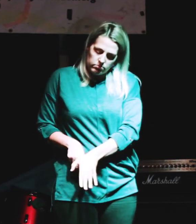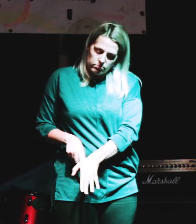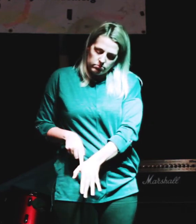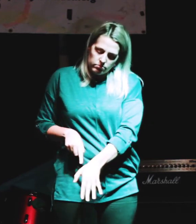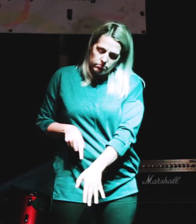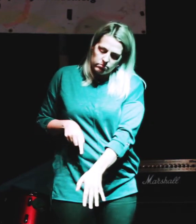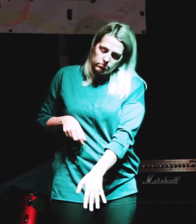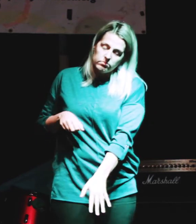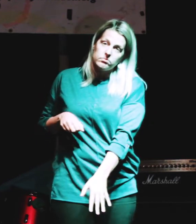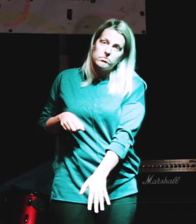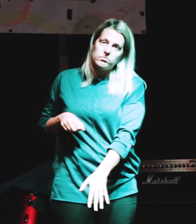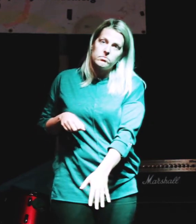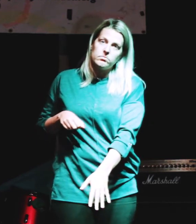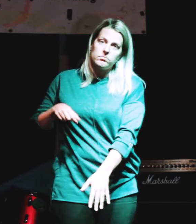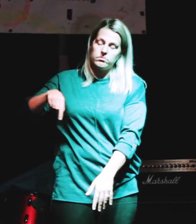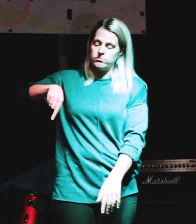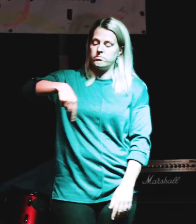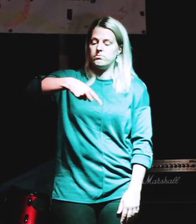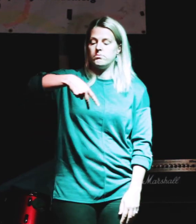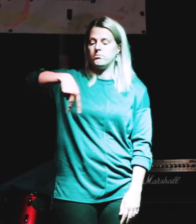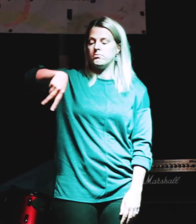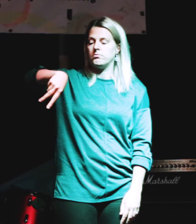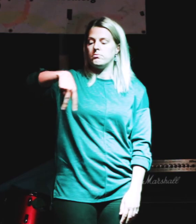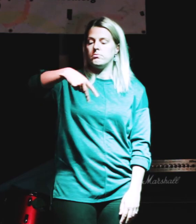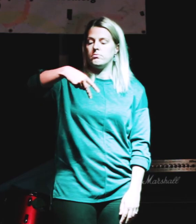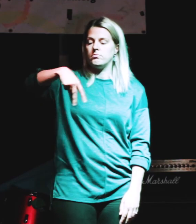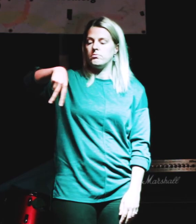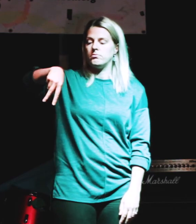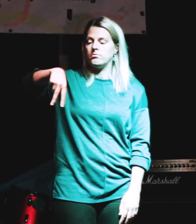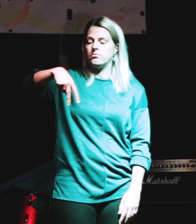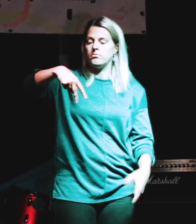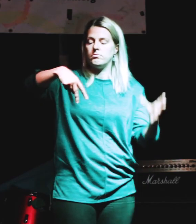to stop considering itself alive, seeping.